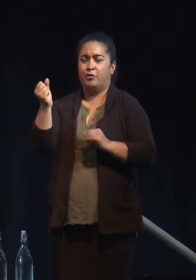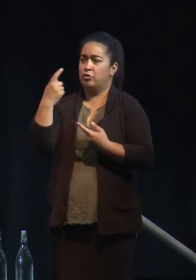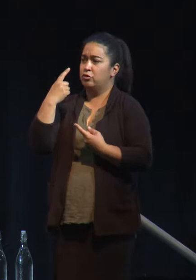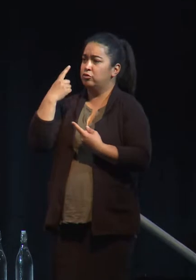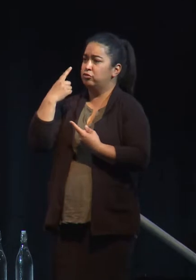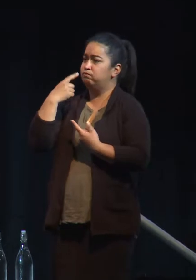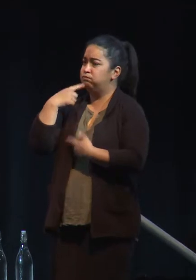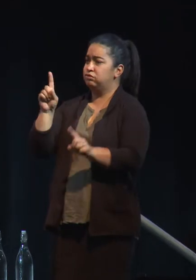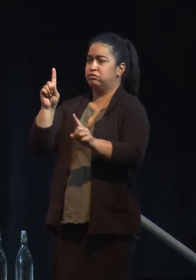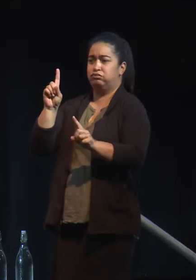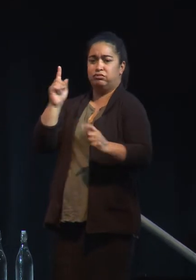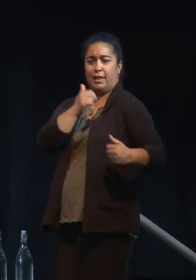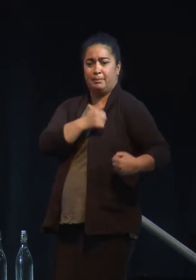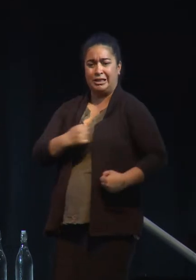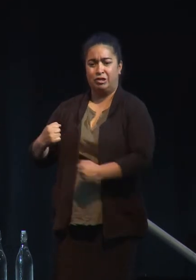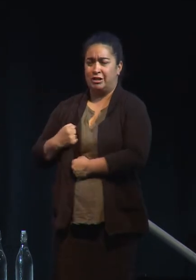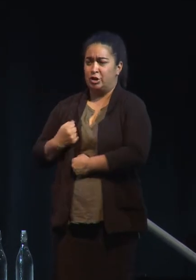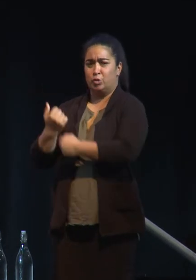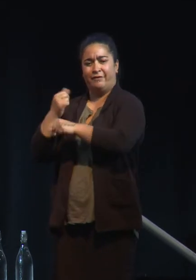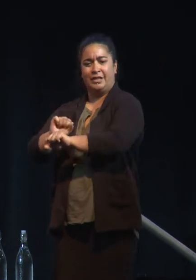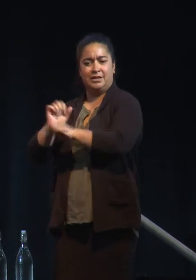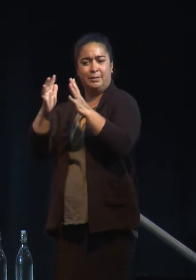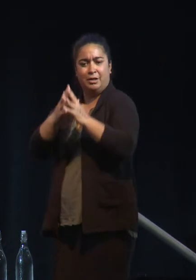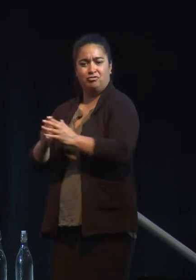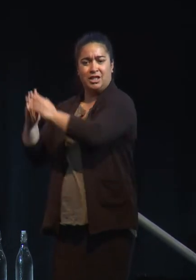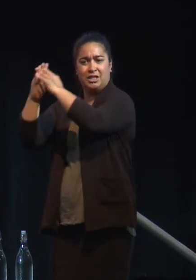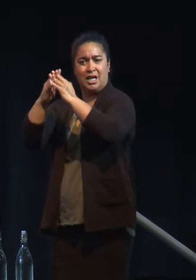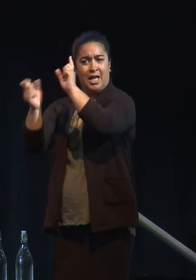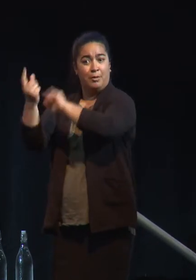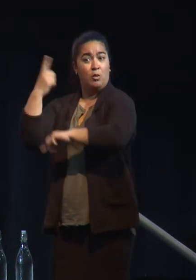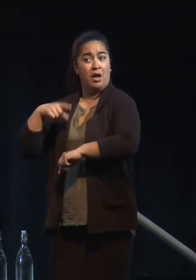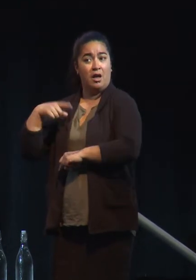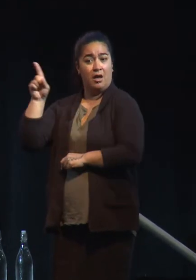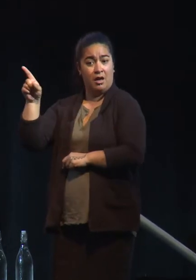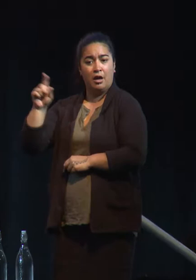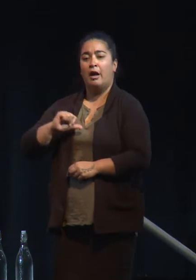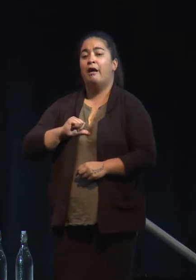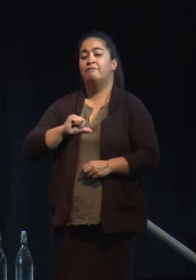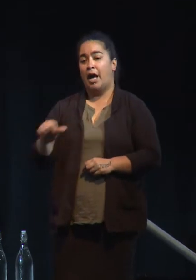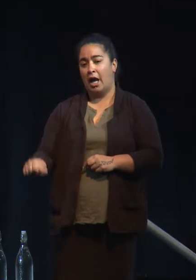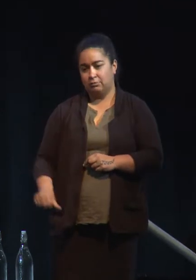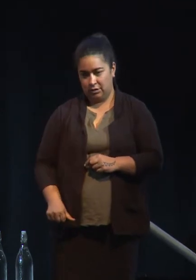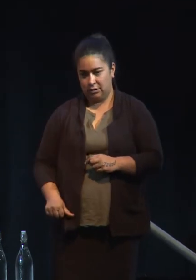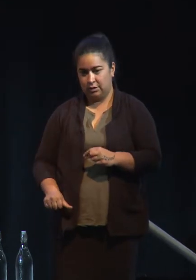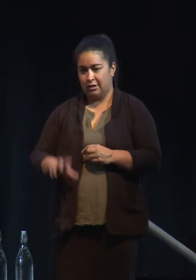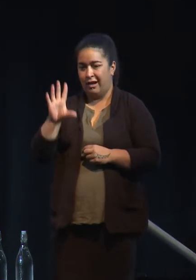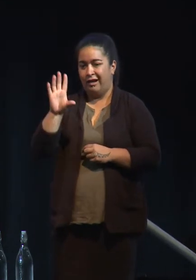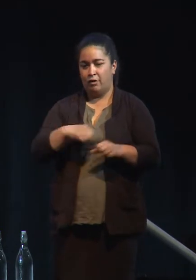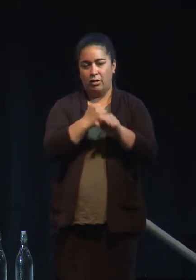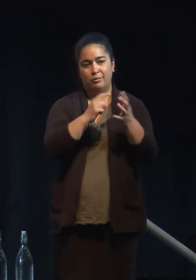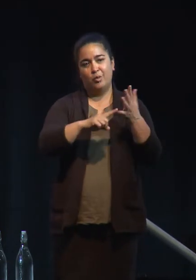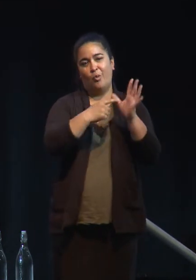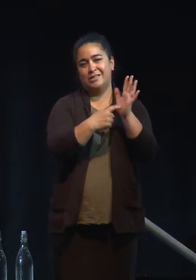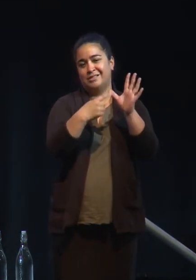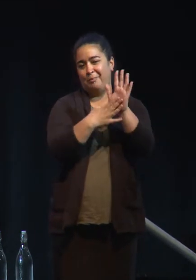to defend the United States was caused by farmers coming up from Guatemala through Central America, through